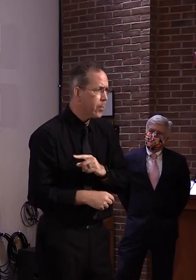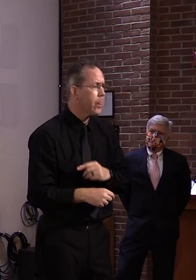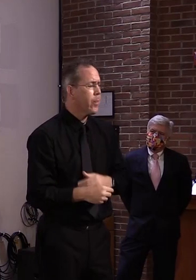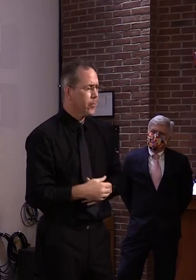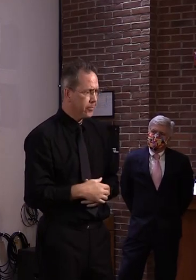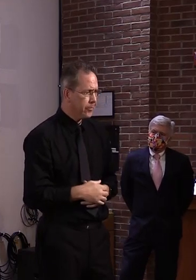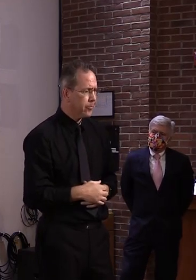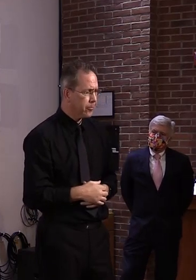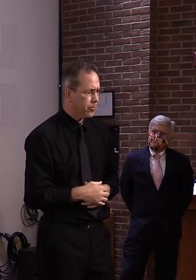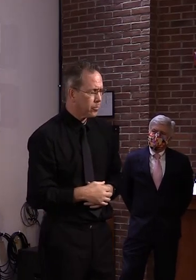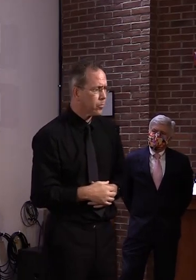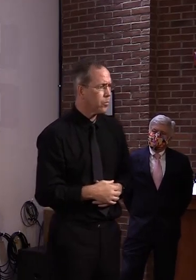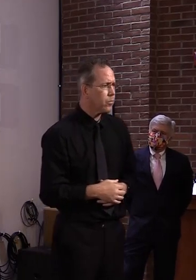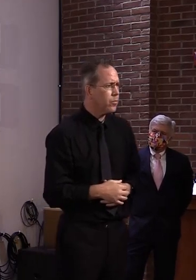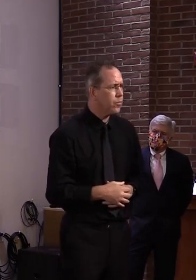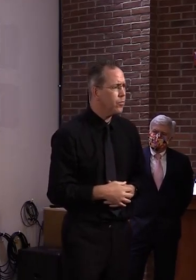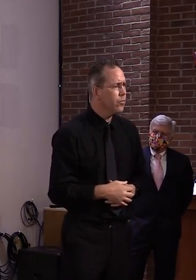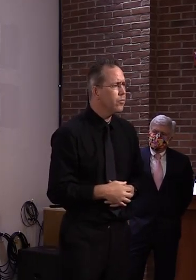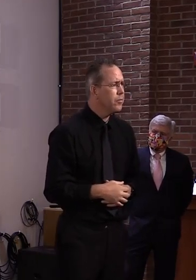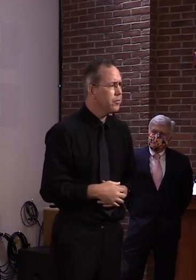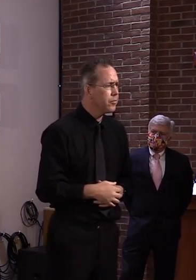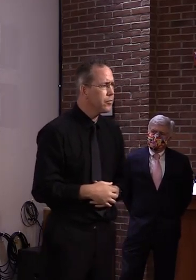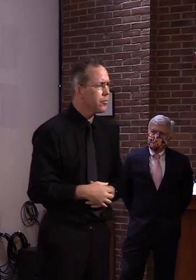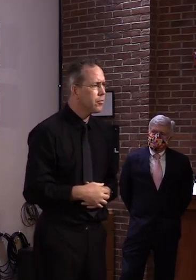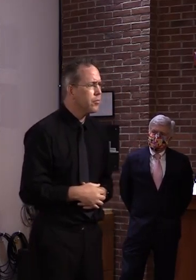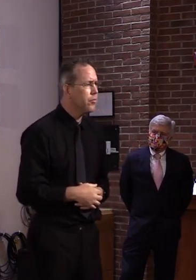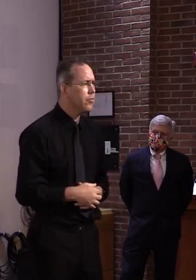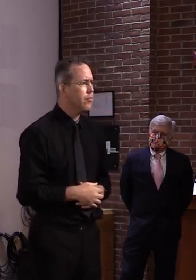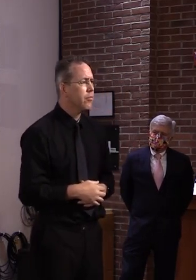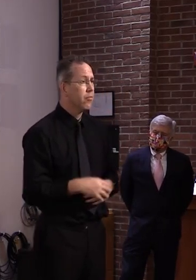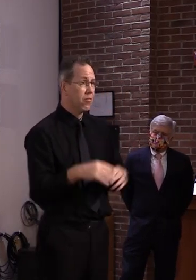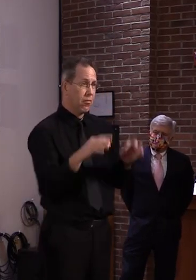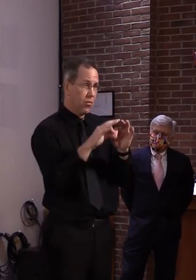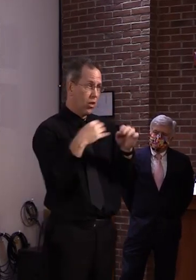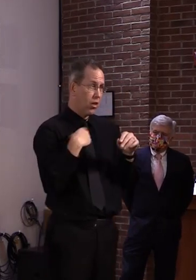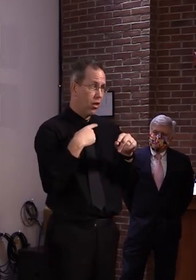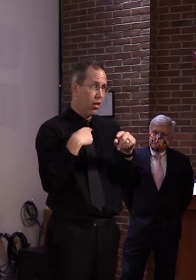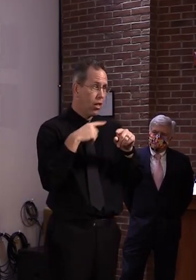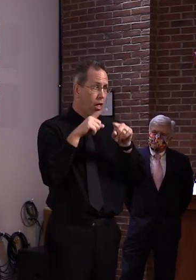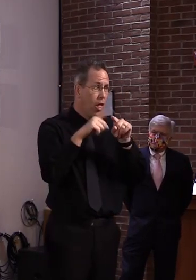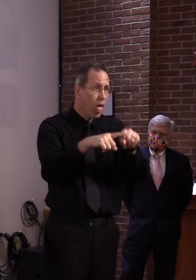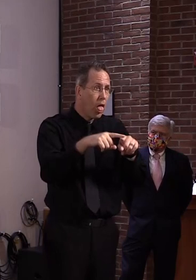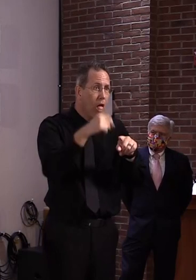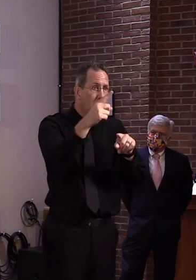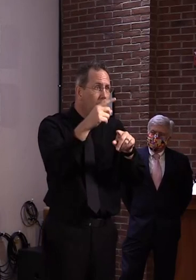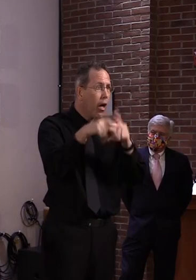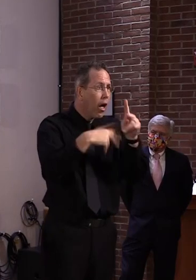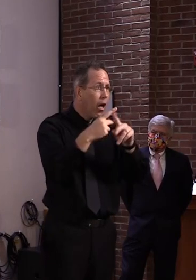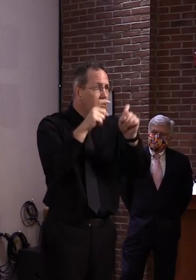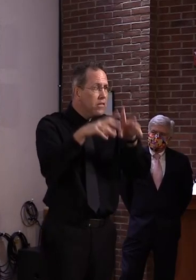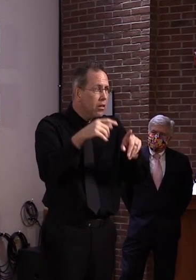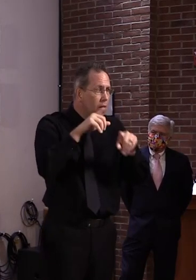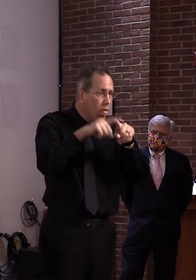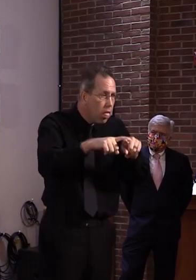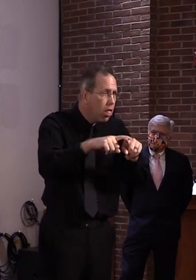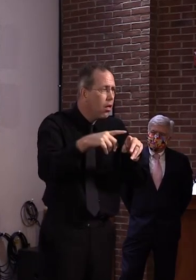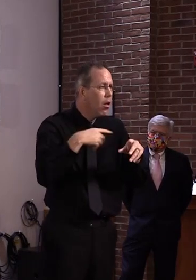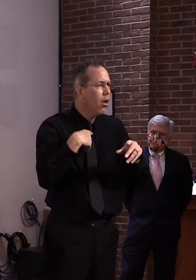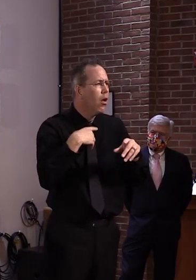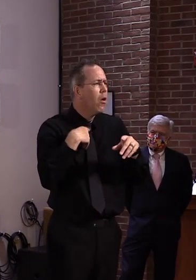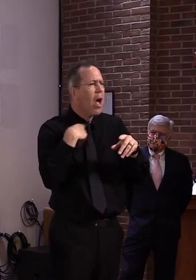to have diverse platforms. So not just one way to test on the PCR test for the virus,